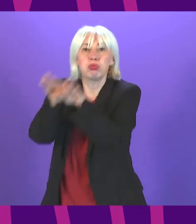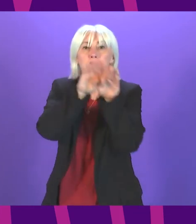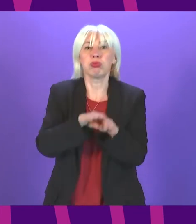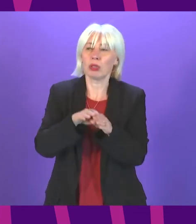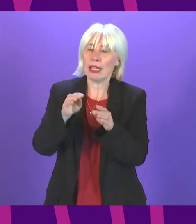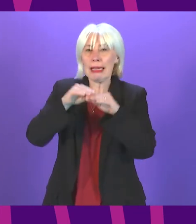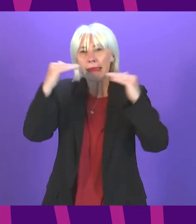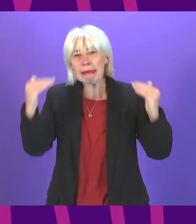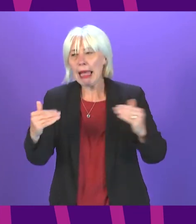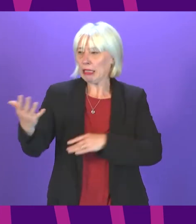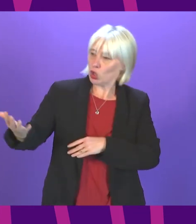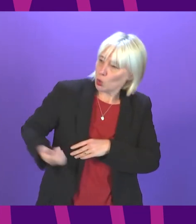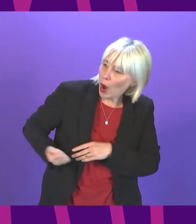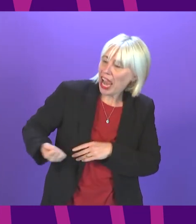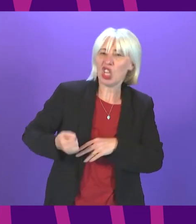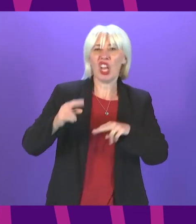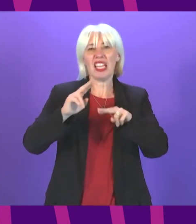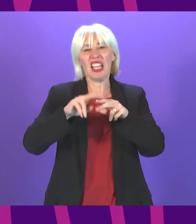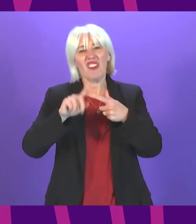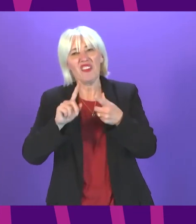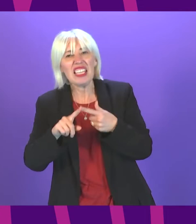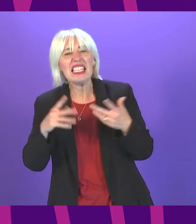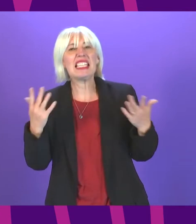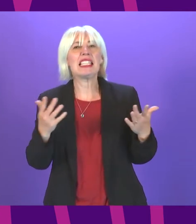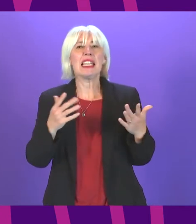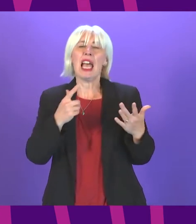and standards and wages but some people would